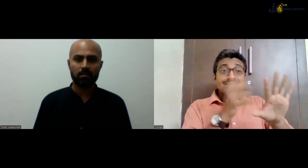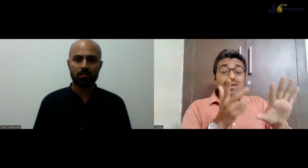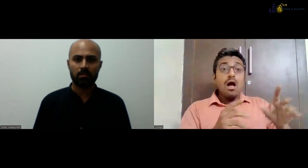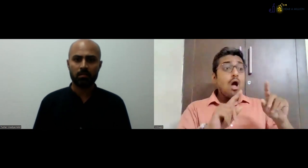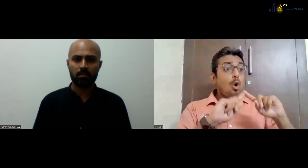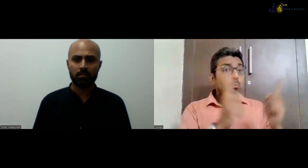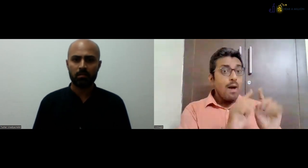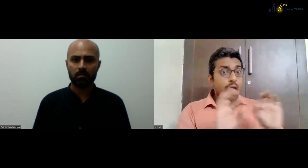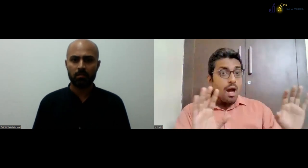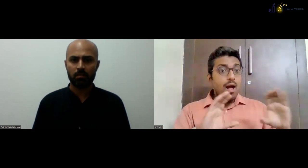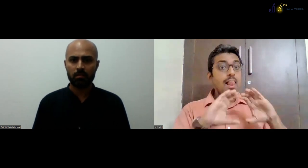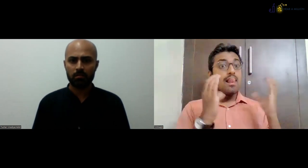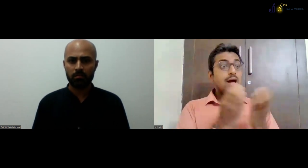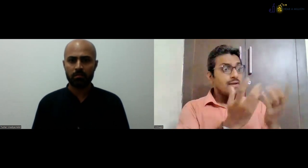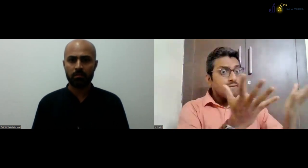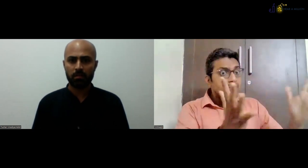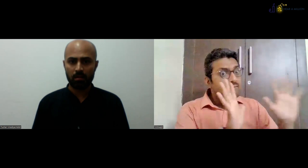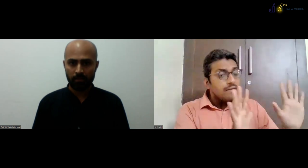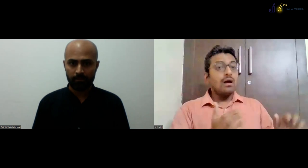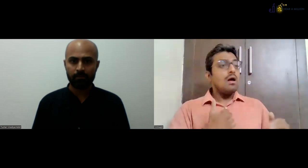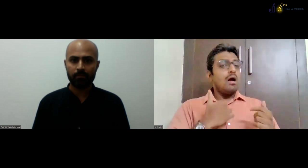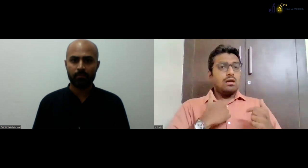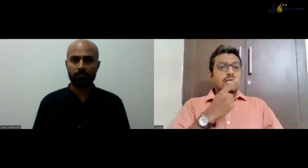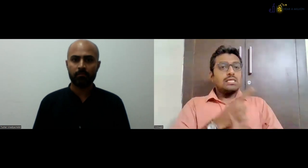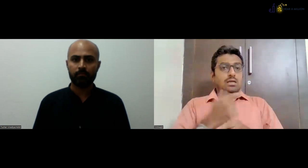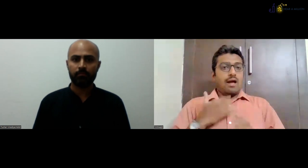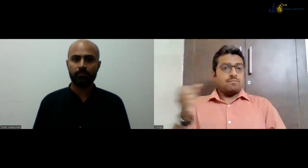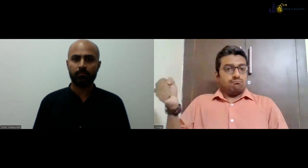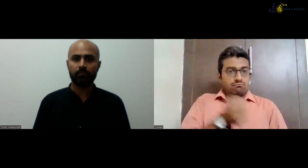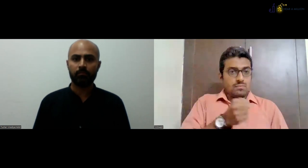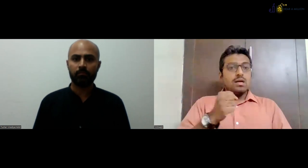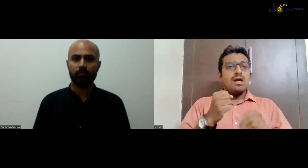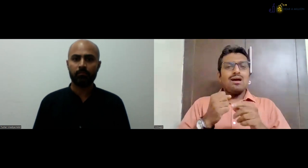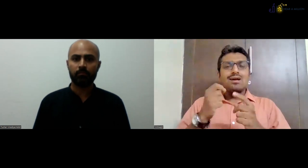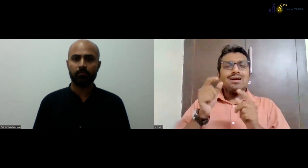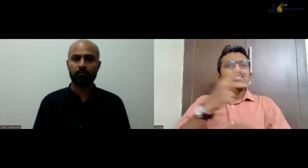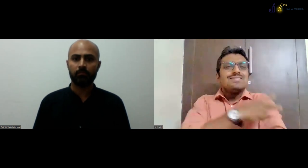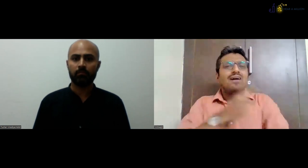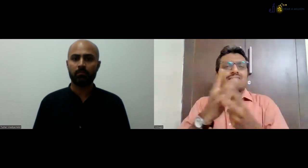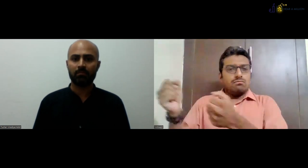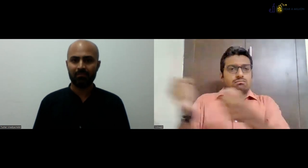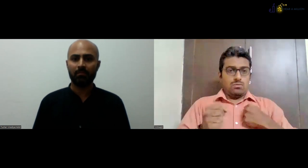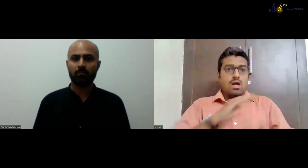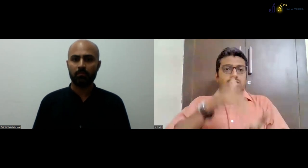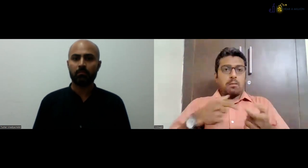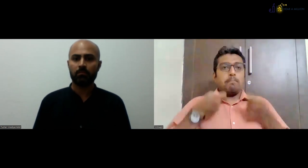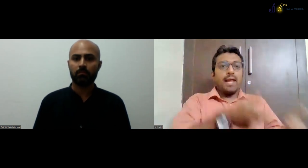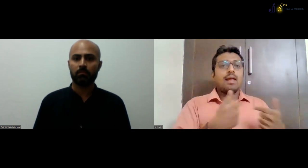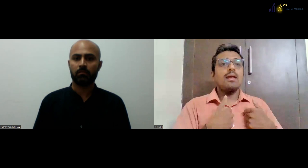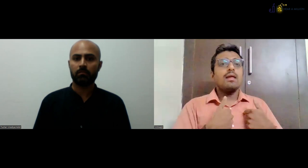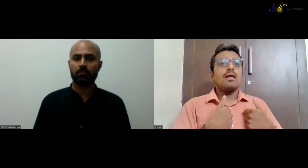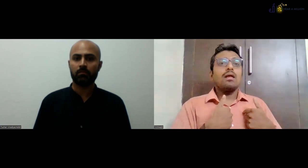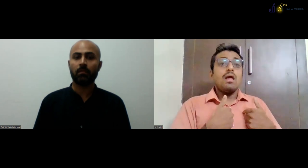to be in Northeast and in the other places also. So then we will see the places are ready. will be hiring